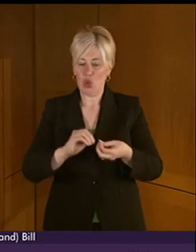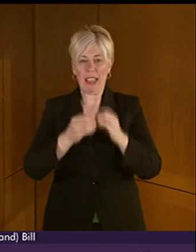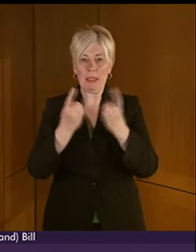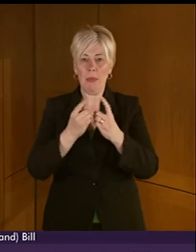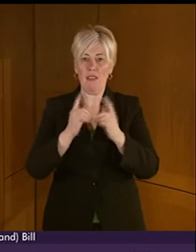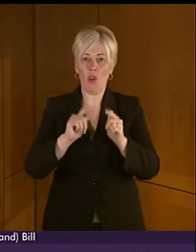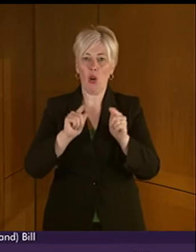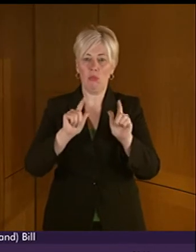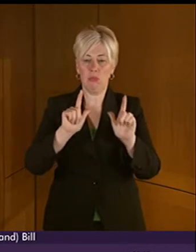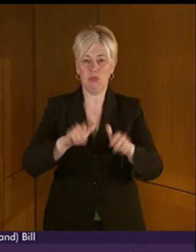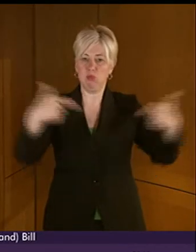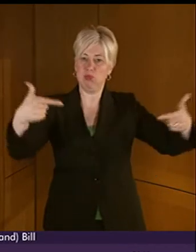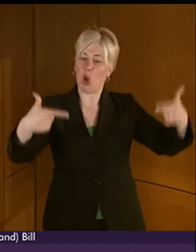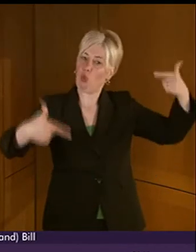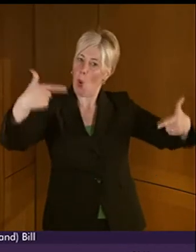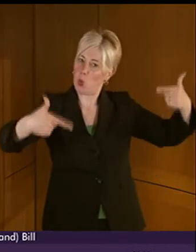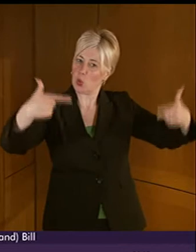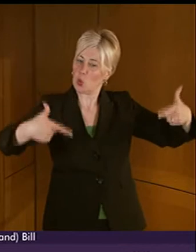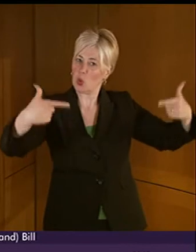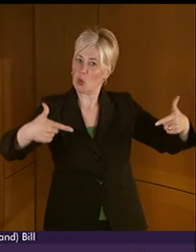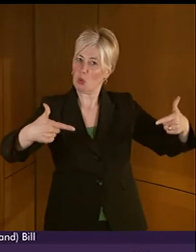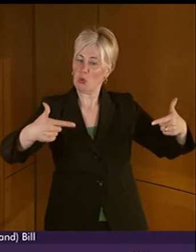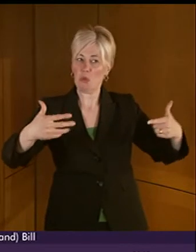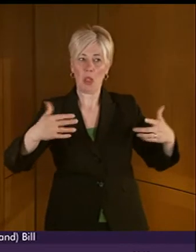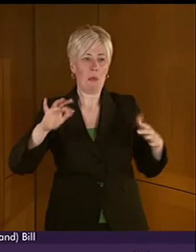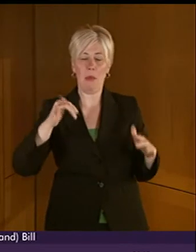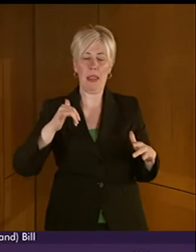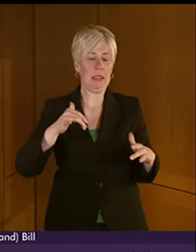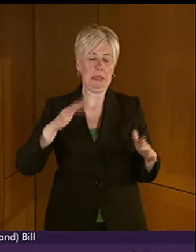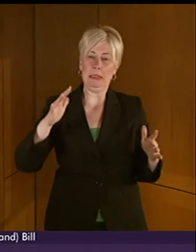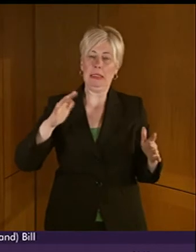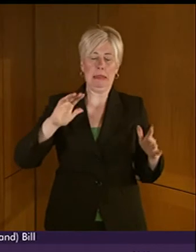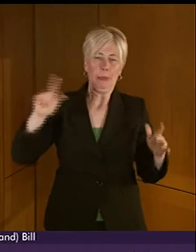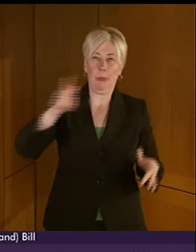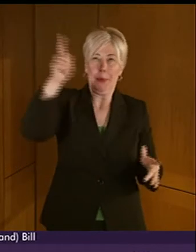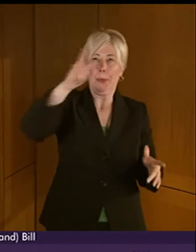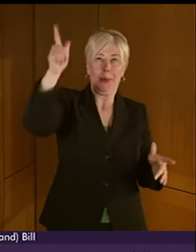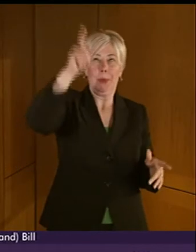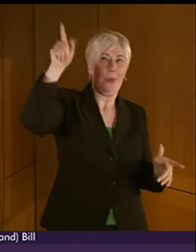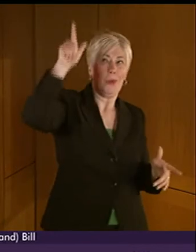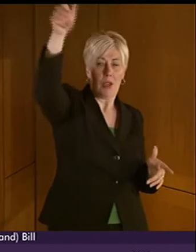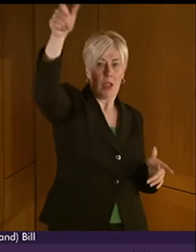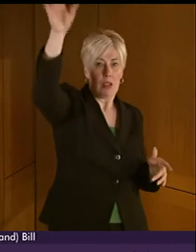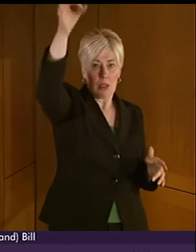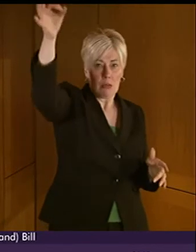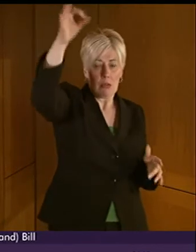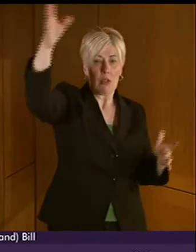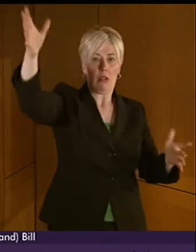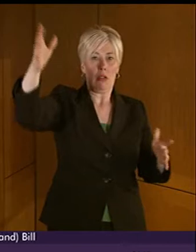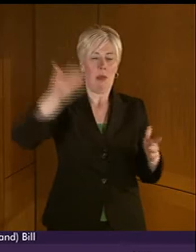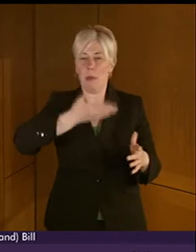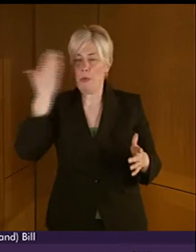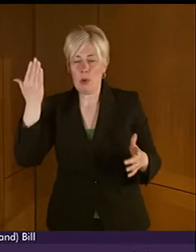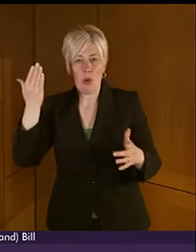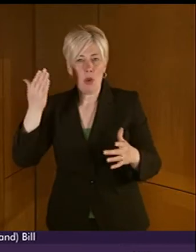place, perhaps if it's a remote court where you're not going to be able to have an actual person there, whether you can do it remotely